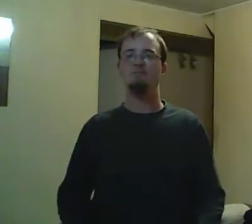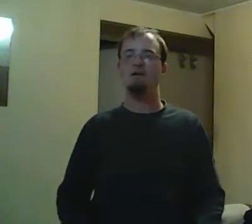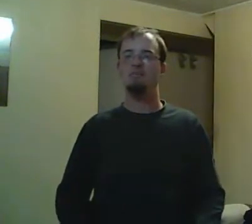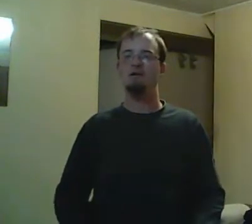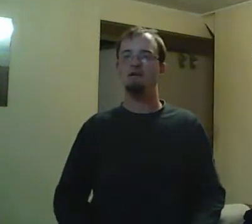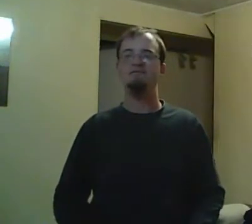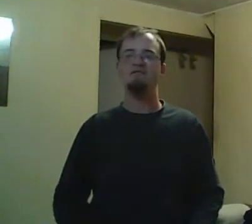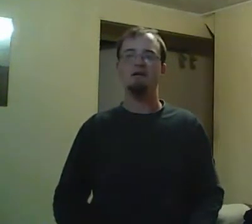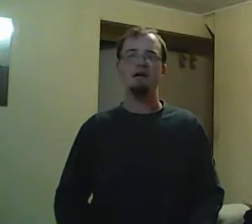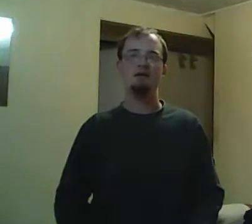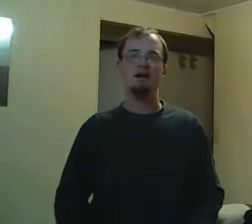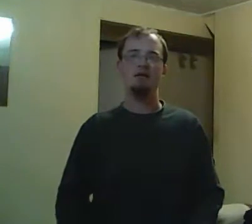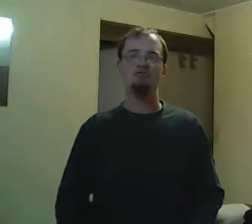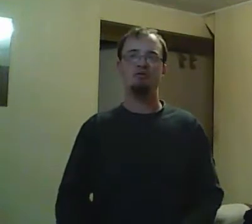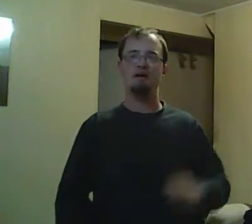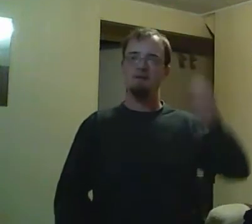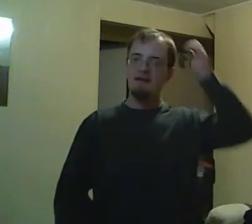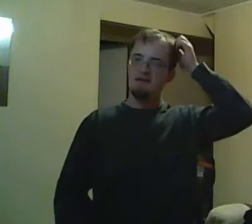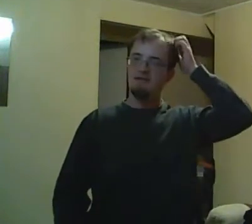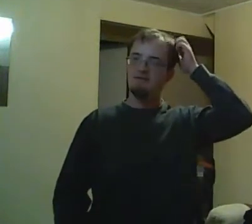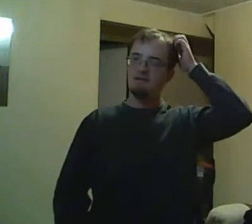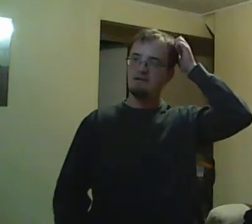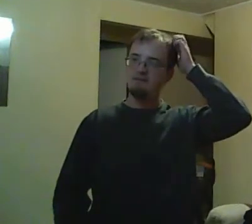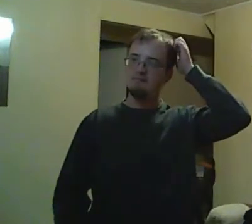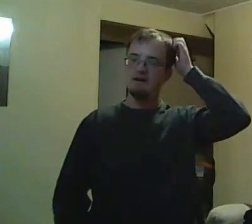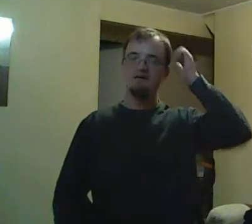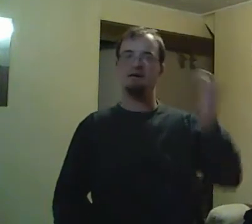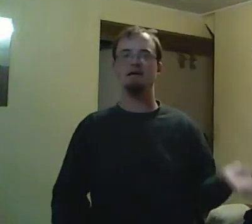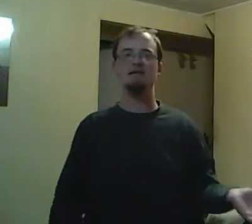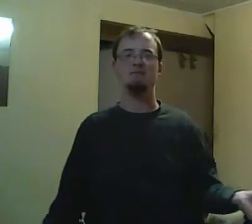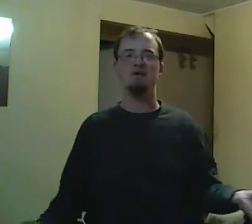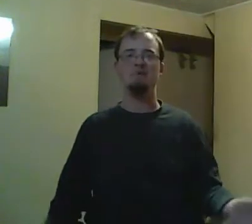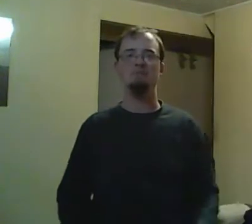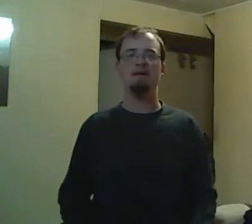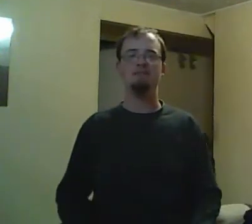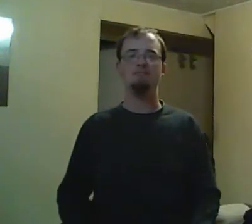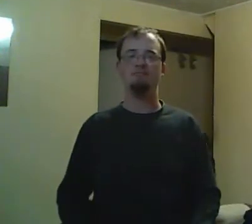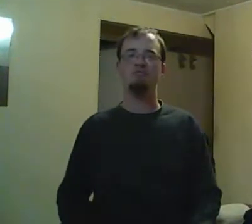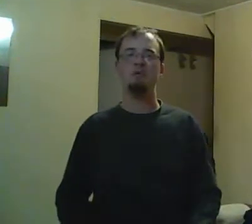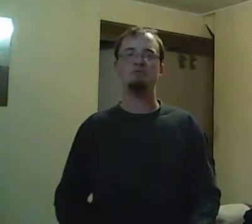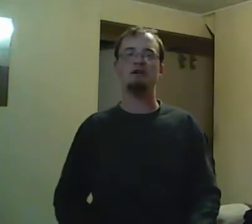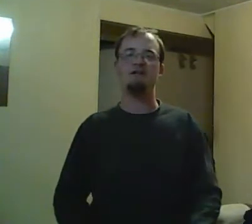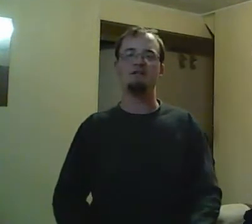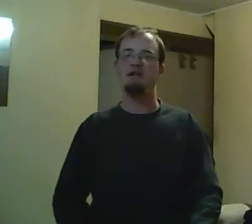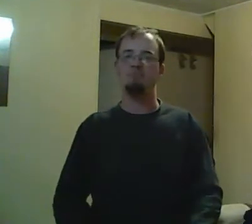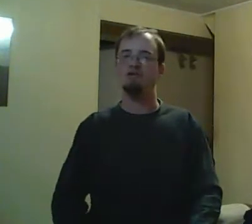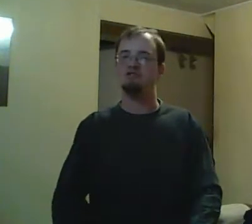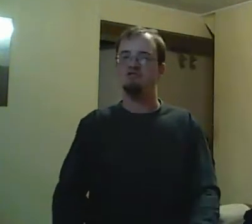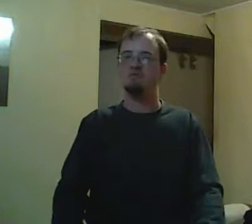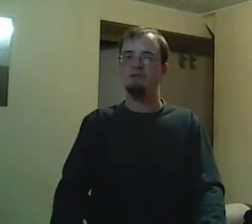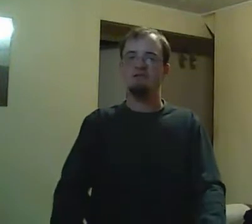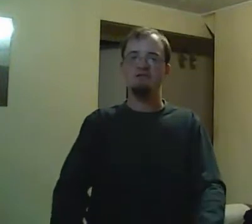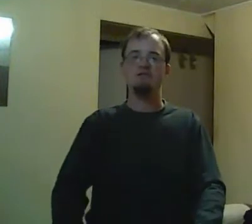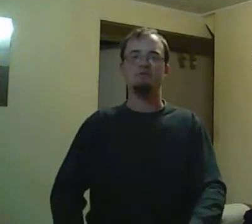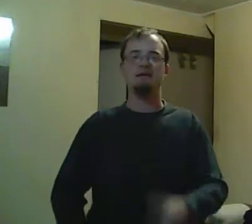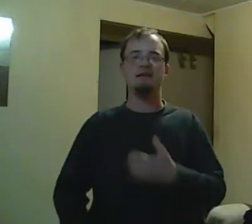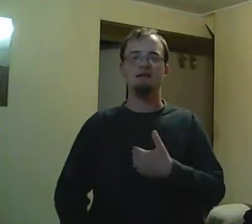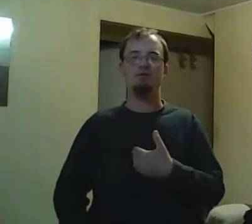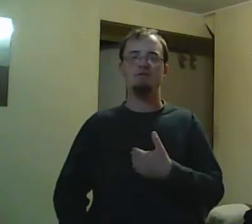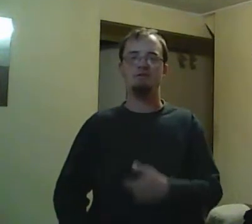that was the year that season four happened and when time stands still happens and all that. I basically didn't really look at Degrassi Next Generation